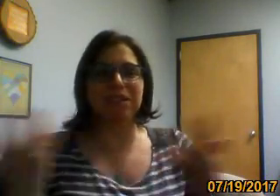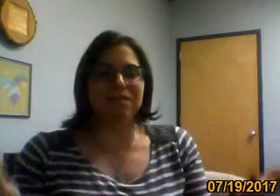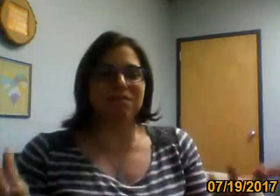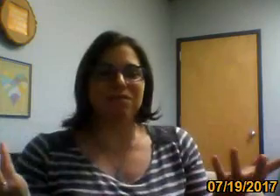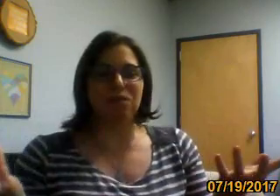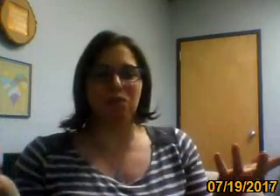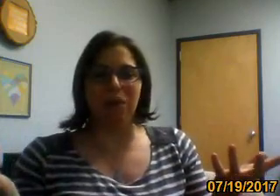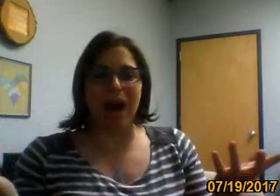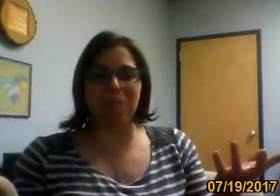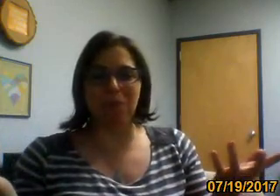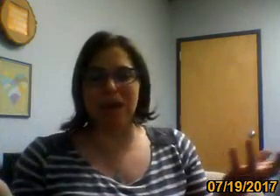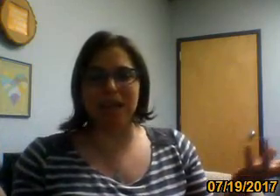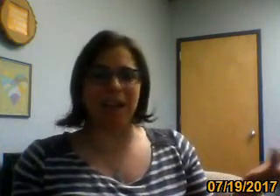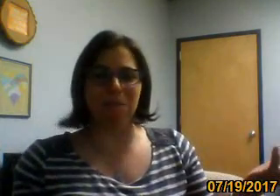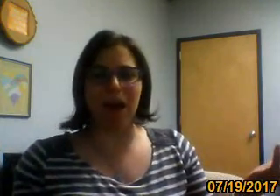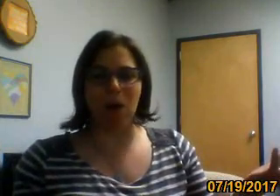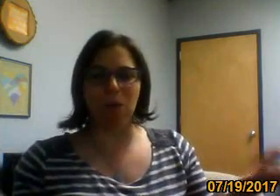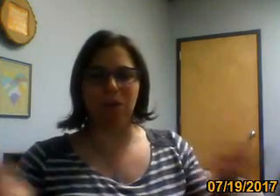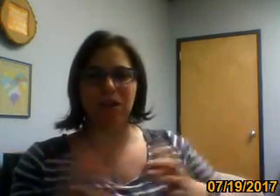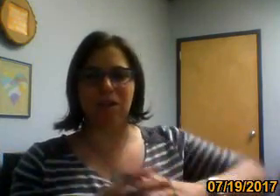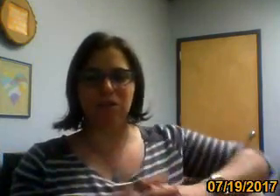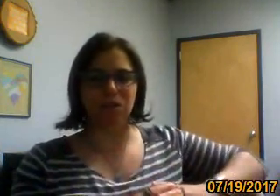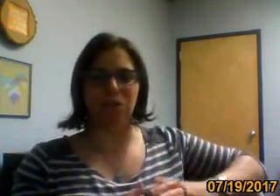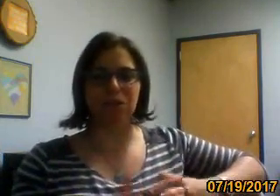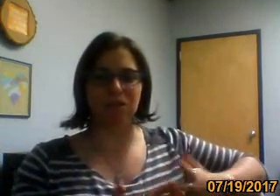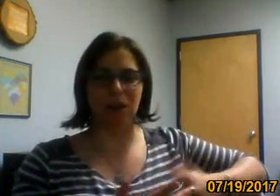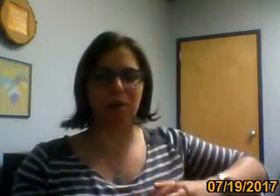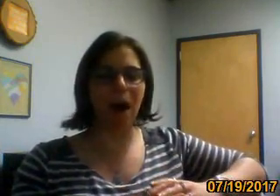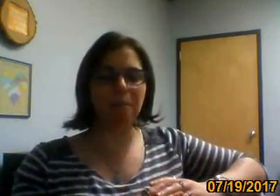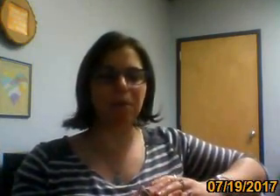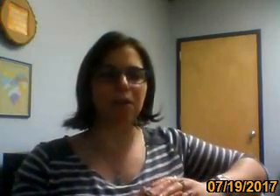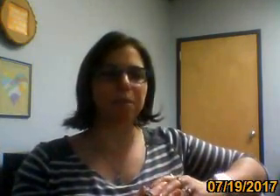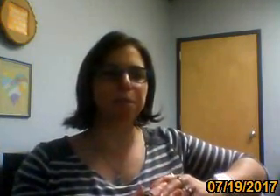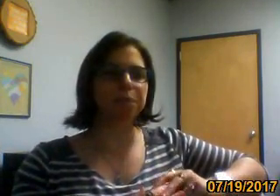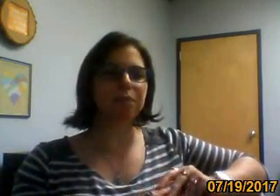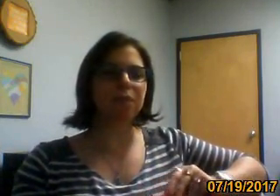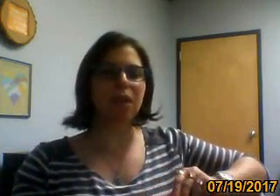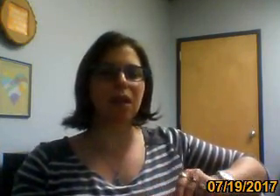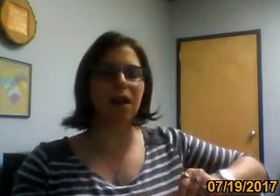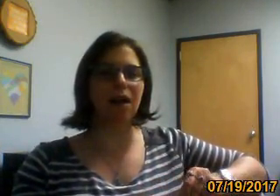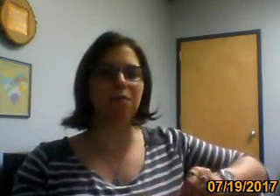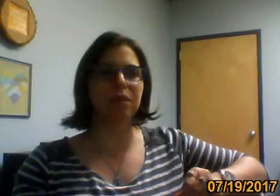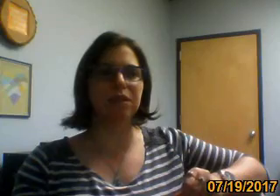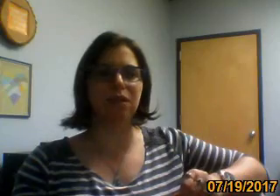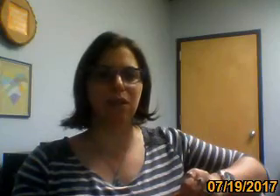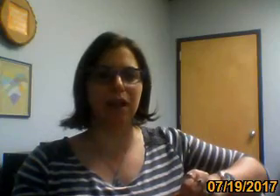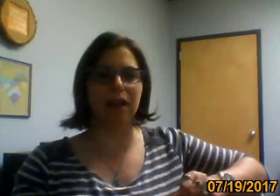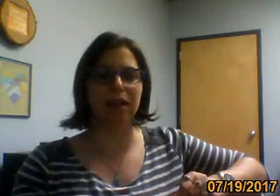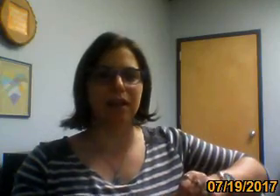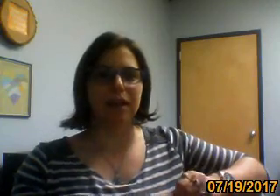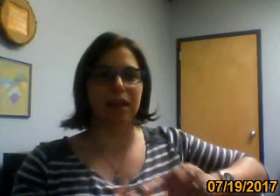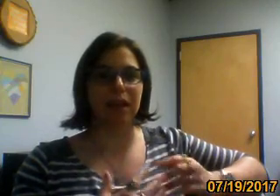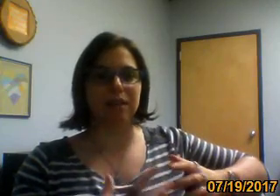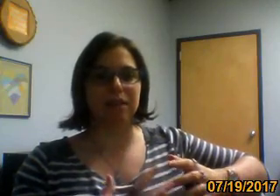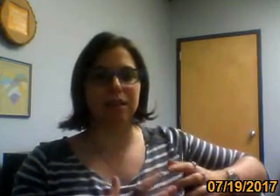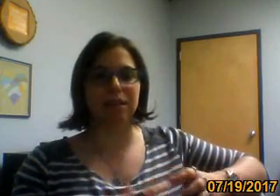was crap when it came out, you know, so it wasn't very popular. Um, these aren't like classics.